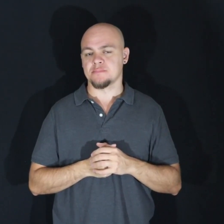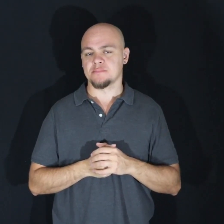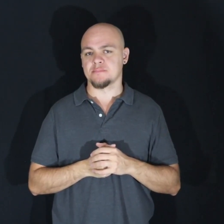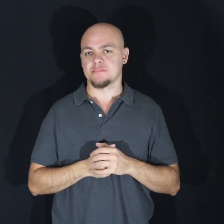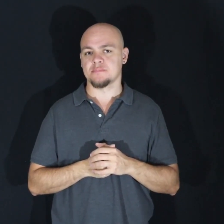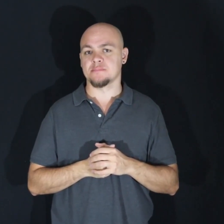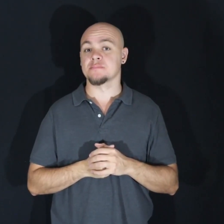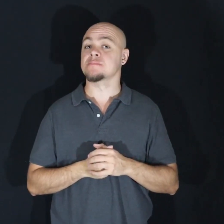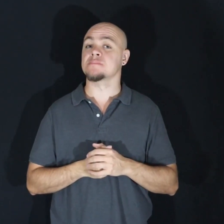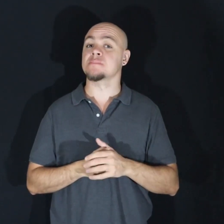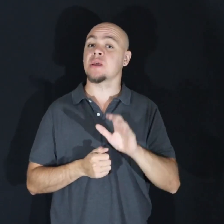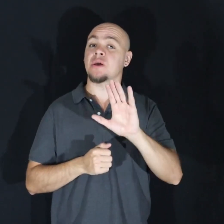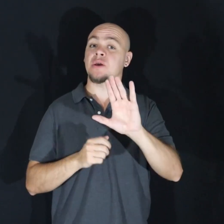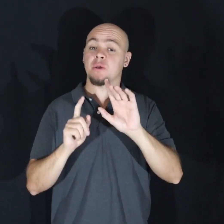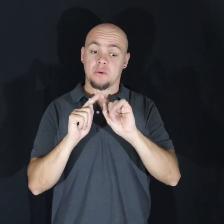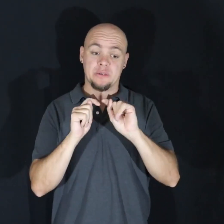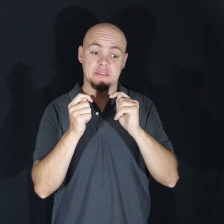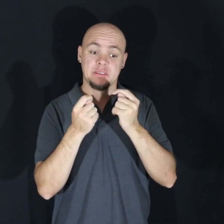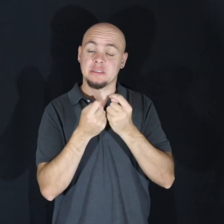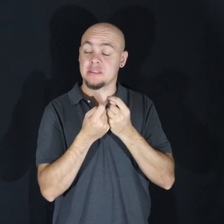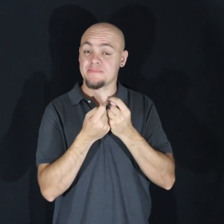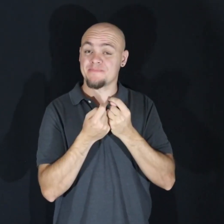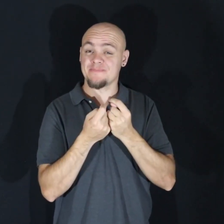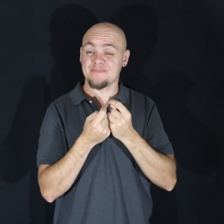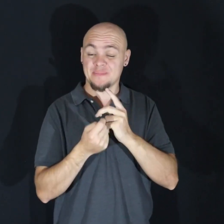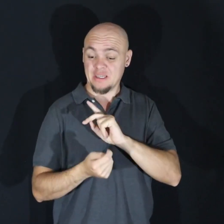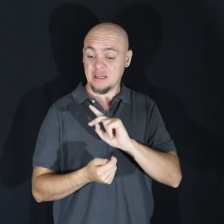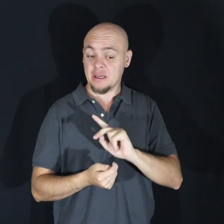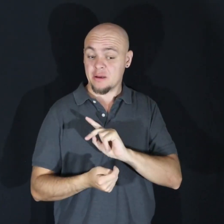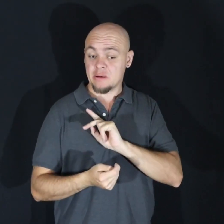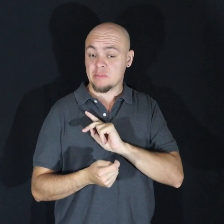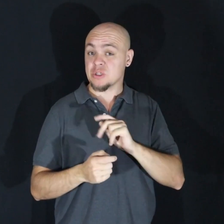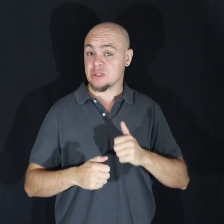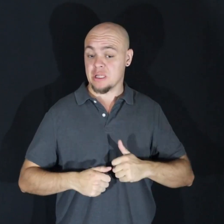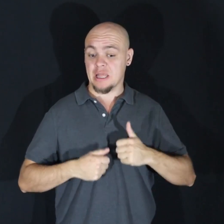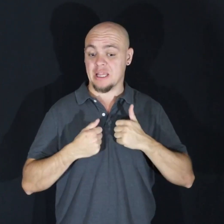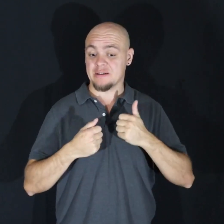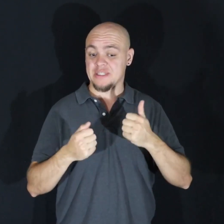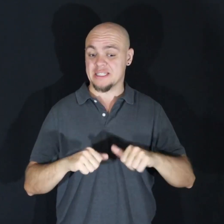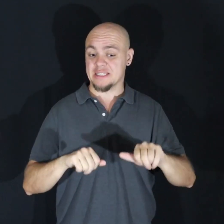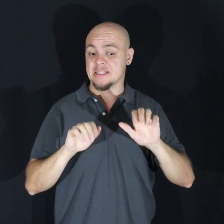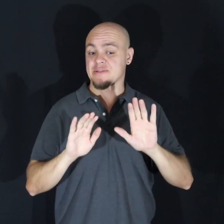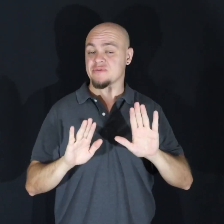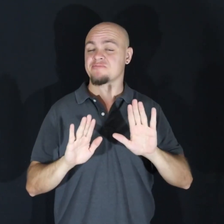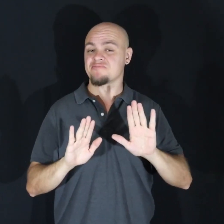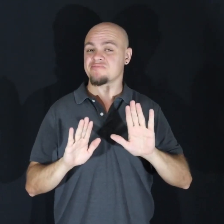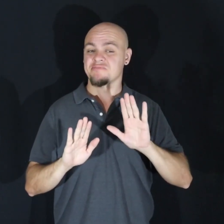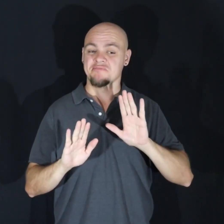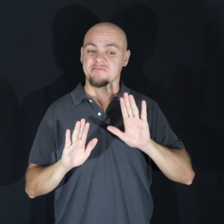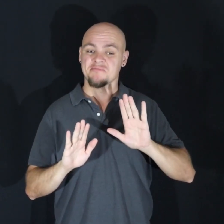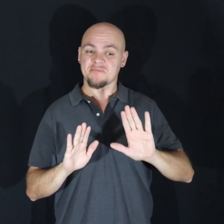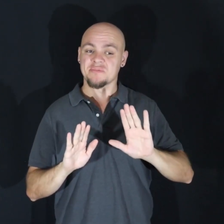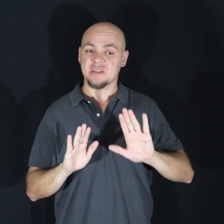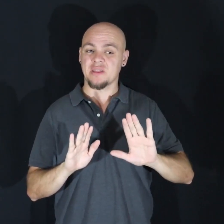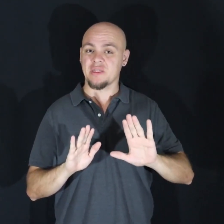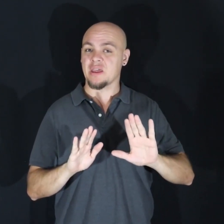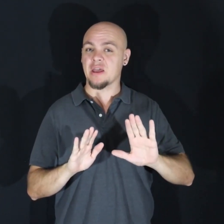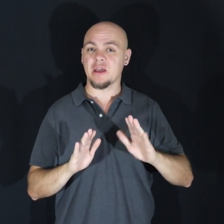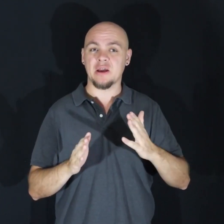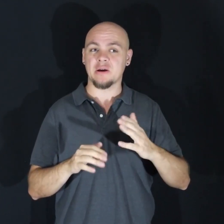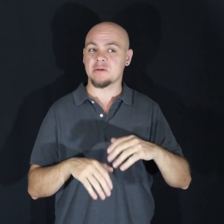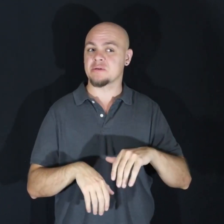Your teammates sacrificed their personal lives and also their time for late-night